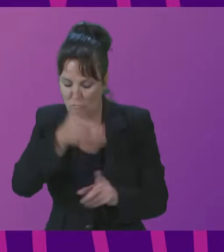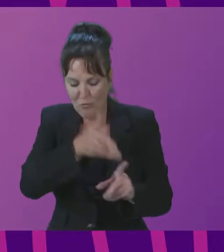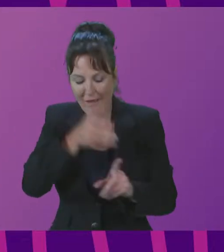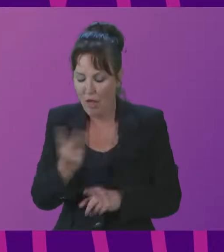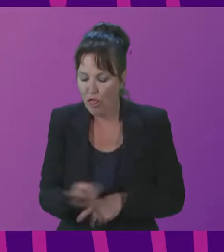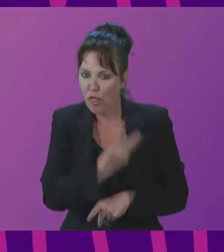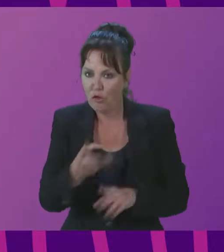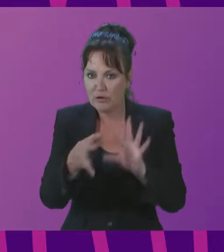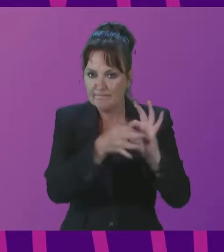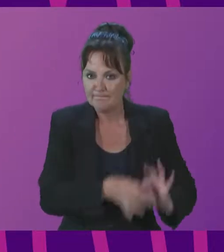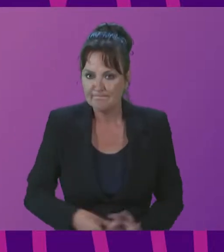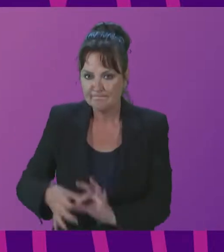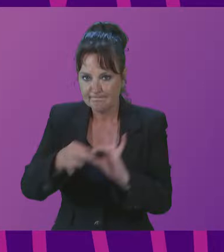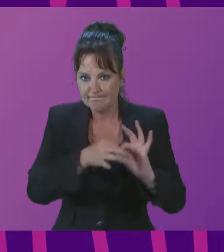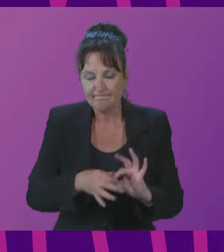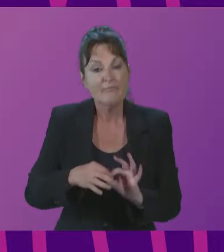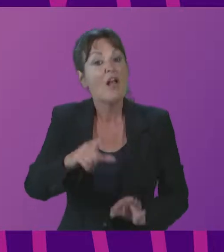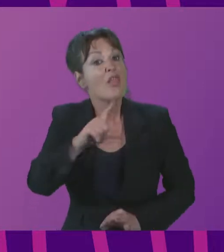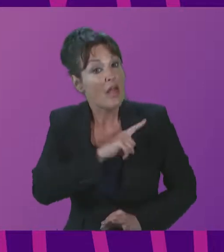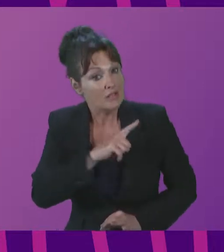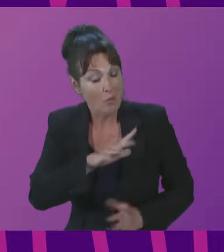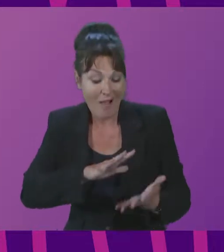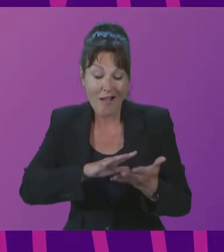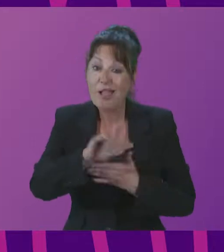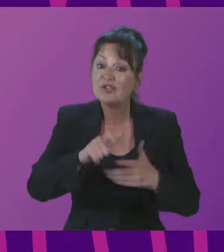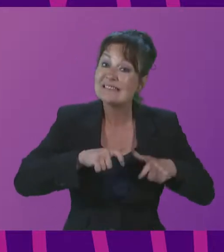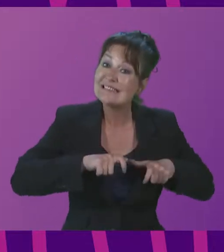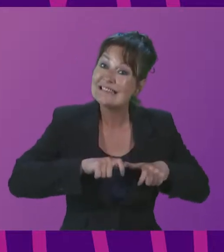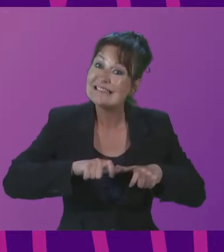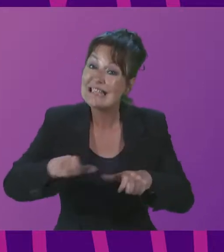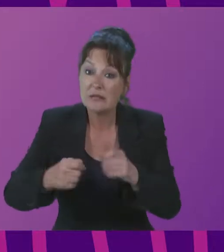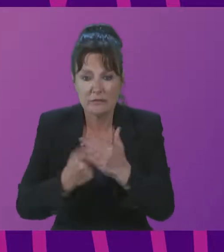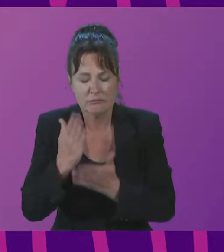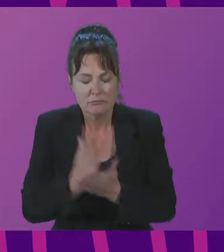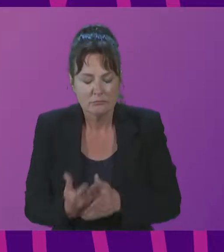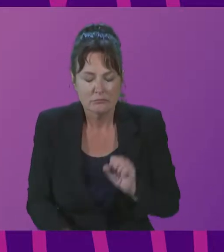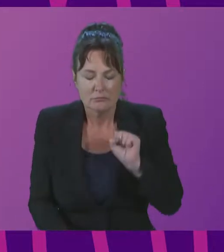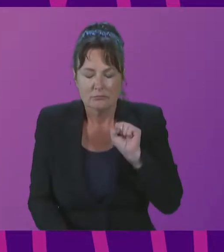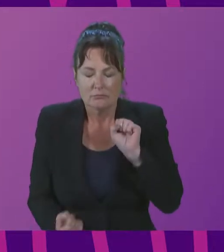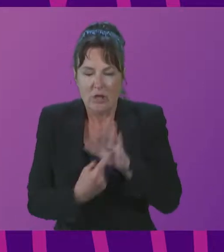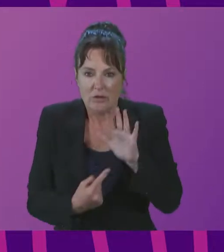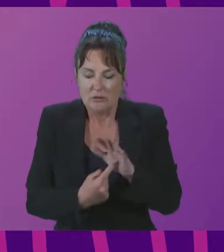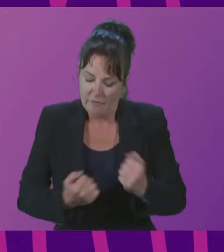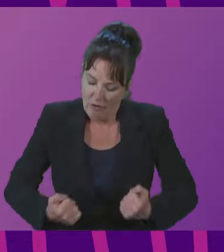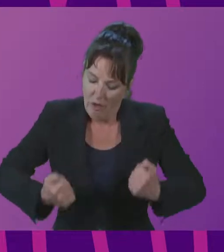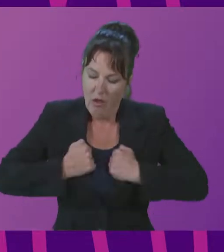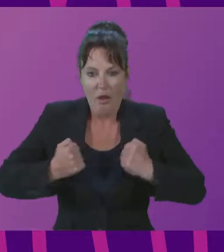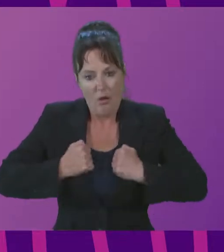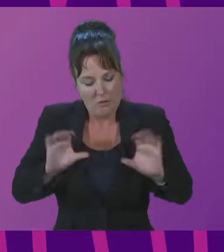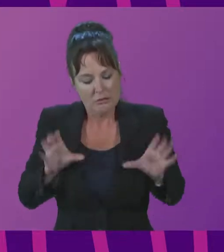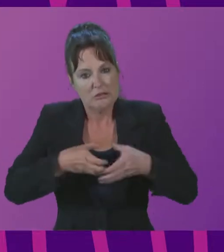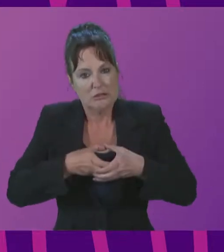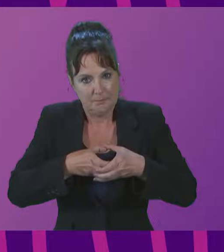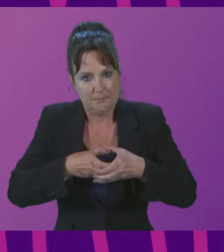commitment. That's why culture and sustainable development are priorities for Governor Garcia and our team